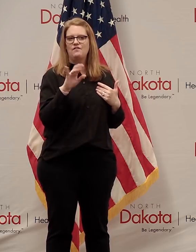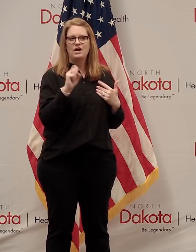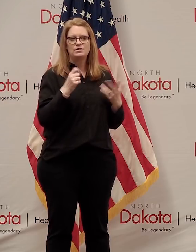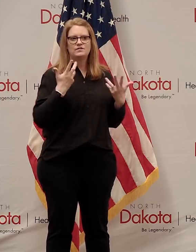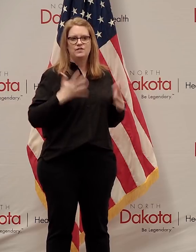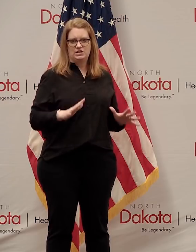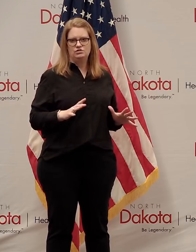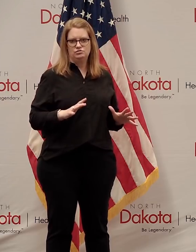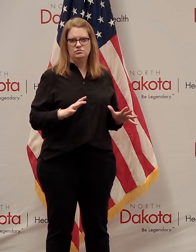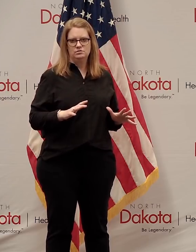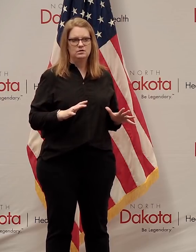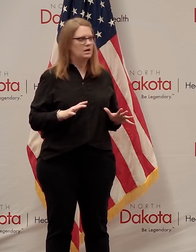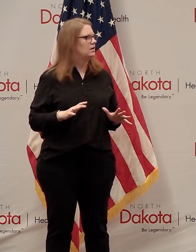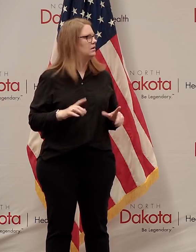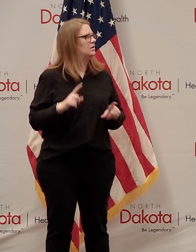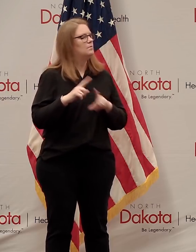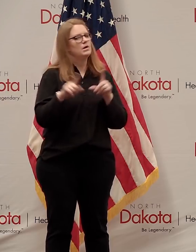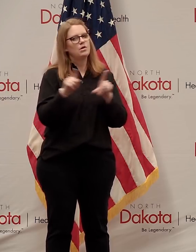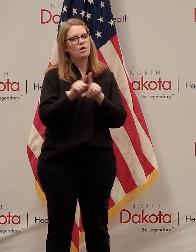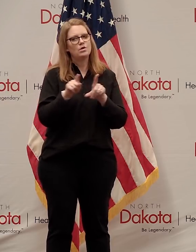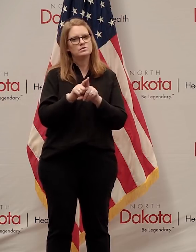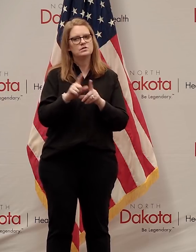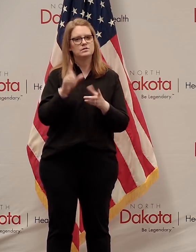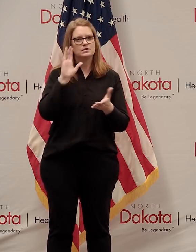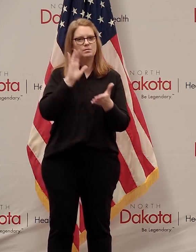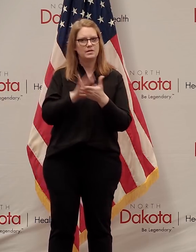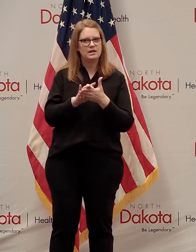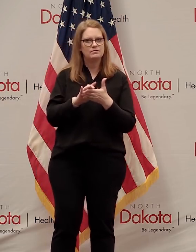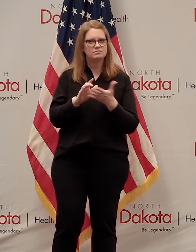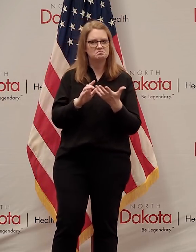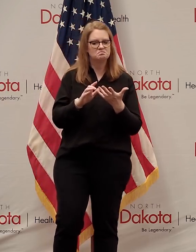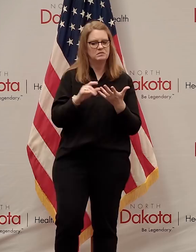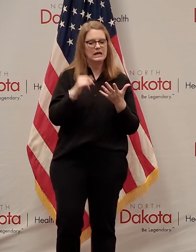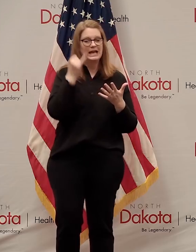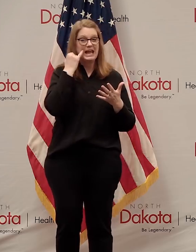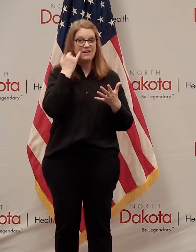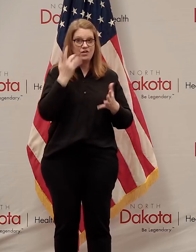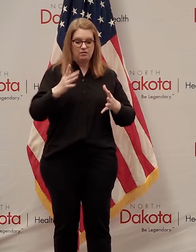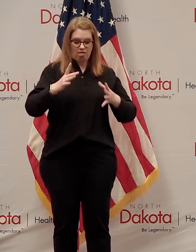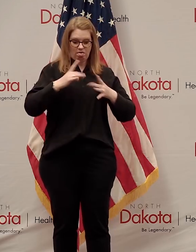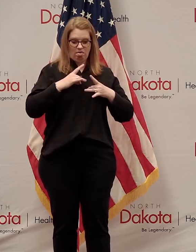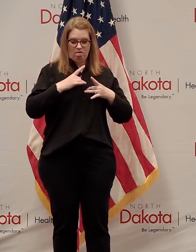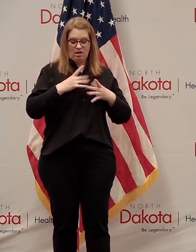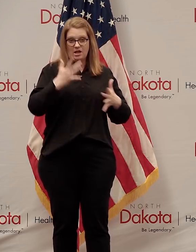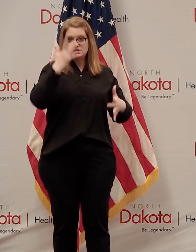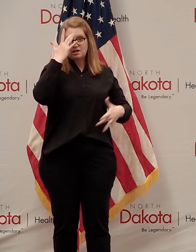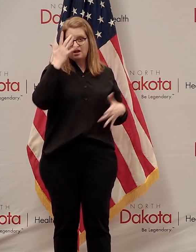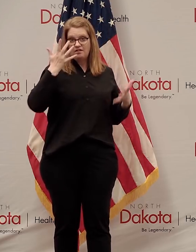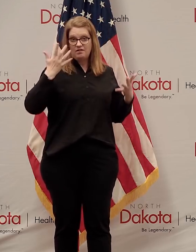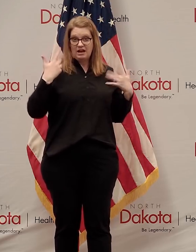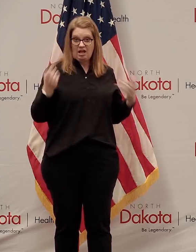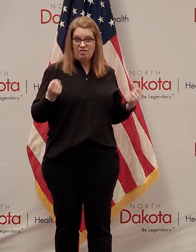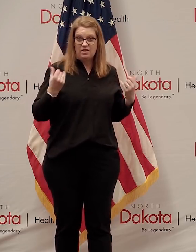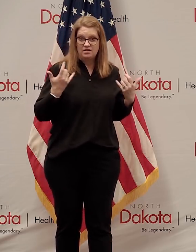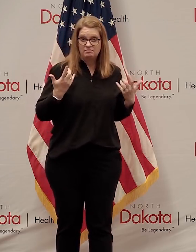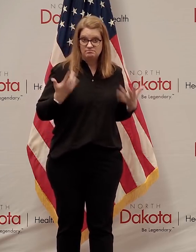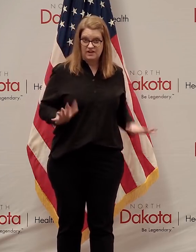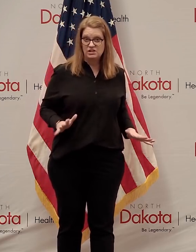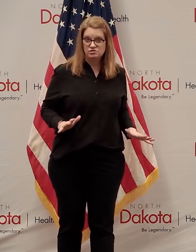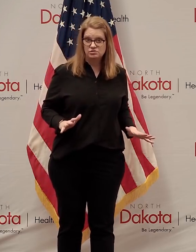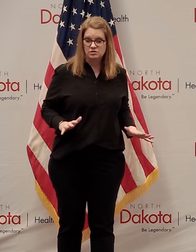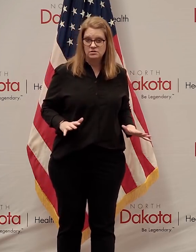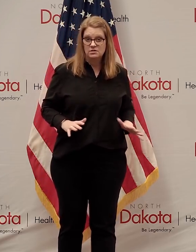because there is a belief that if you've had it before, you're less likely or unlikely to get it again. It's not 100% that you couldn't